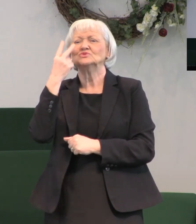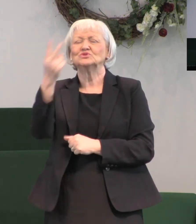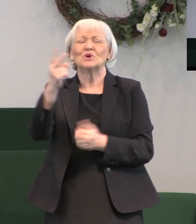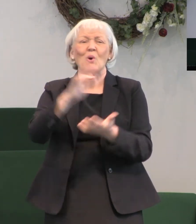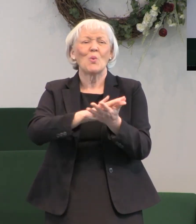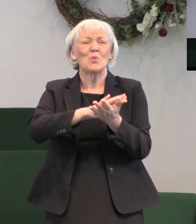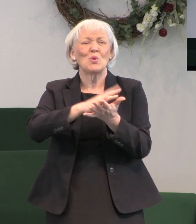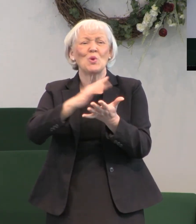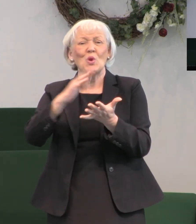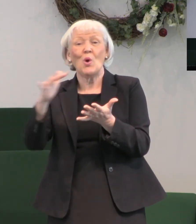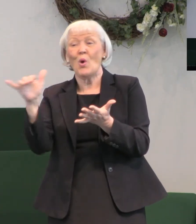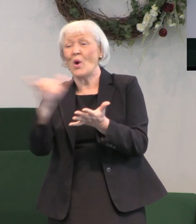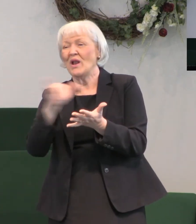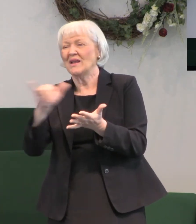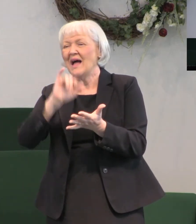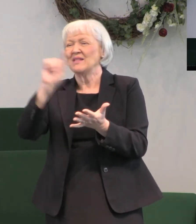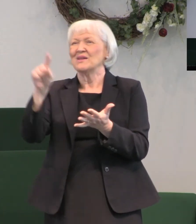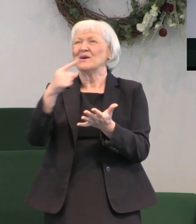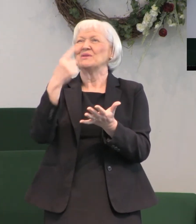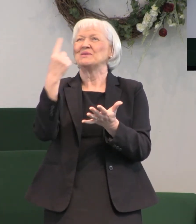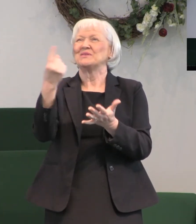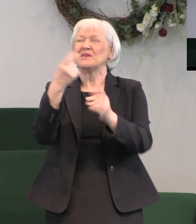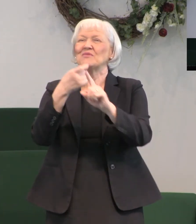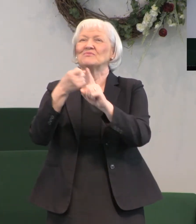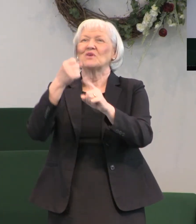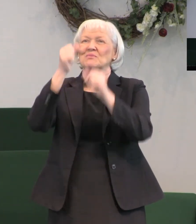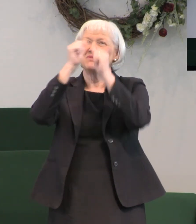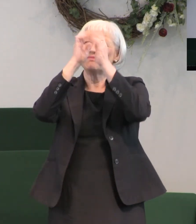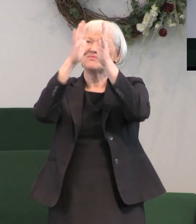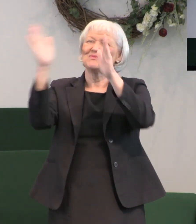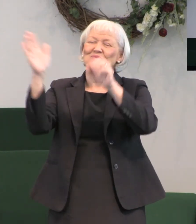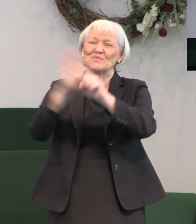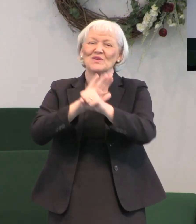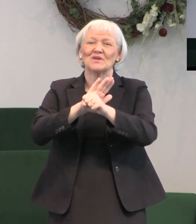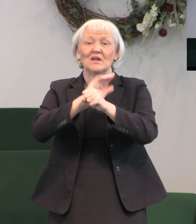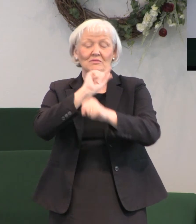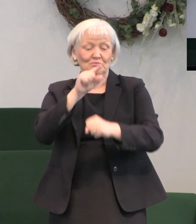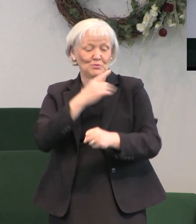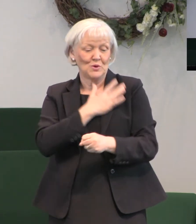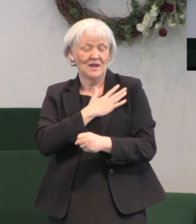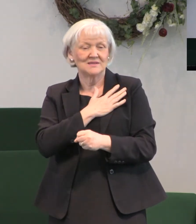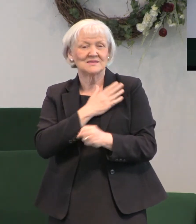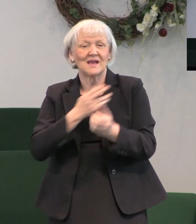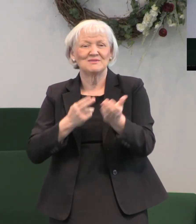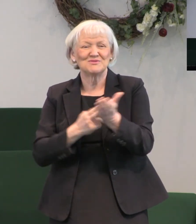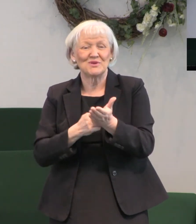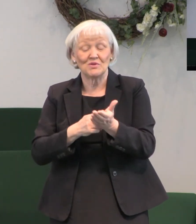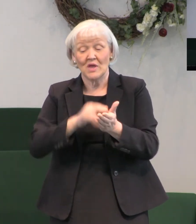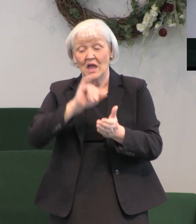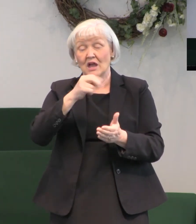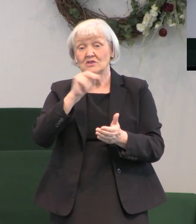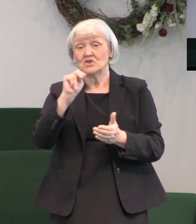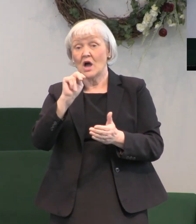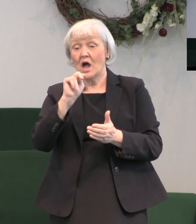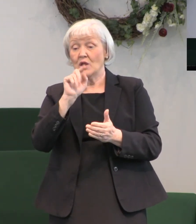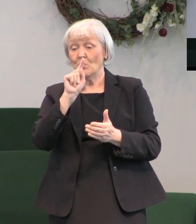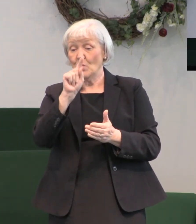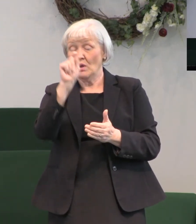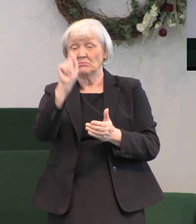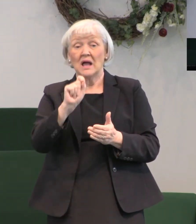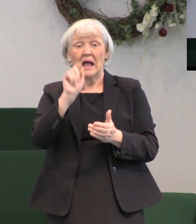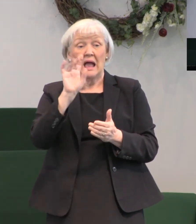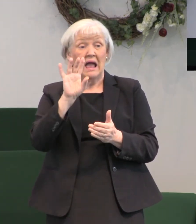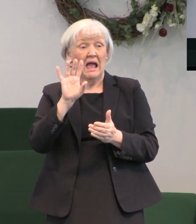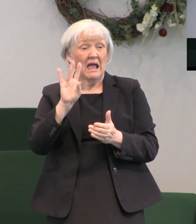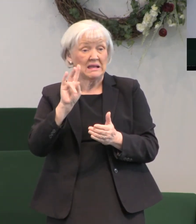the glory as of the only begotten of the Father, full of grace and truth. John 1.18, No man has seen God at any time,